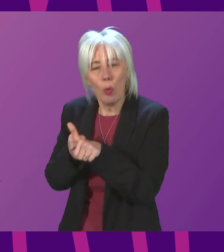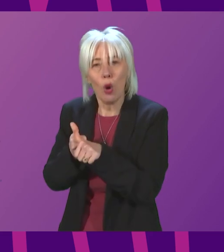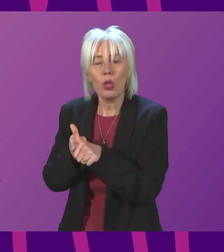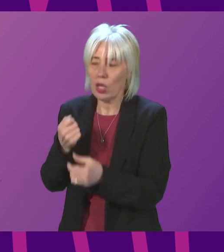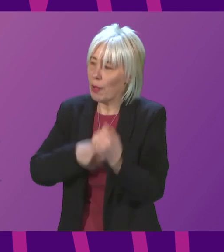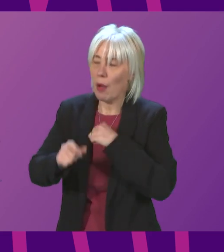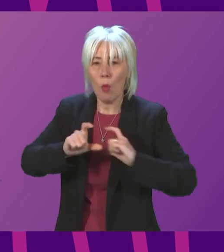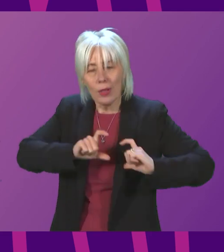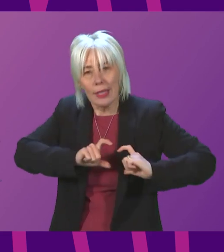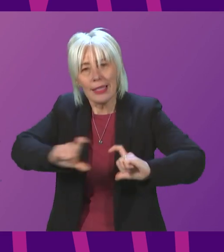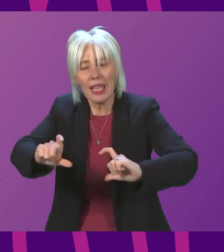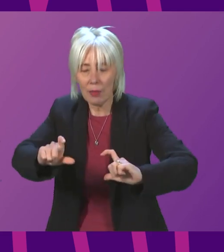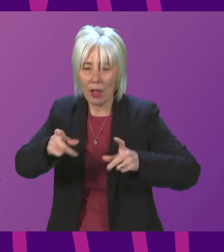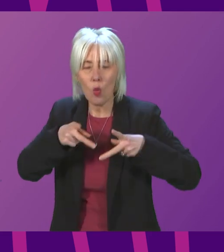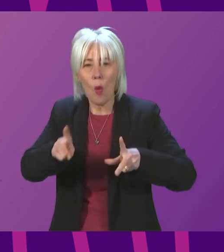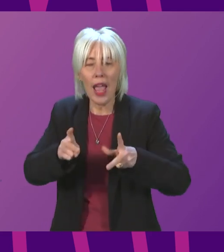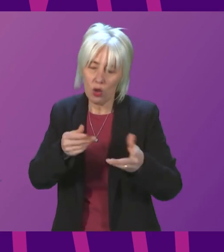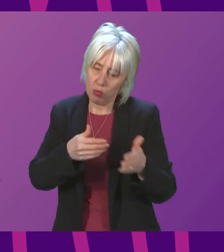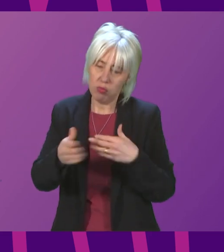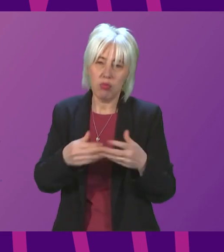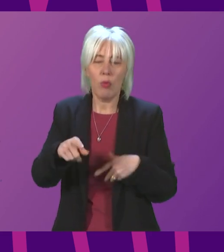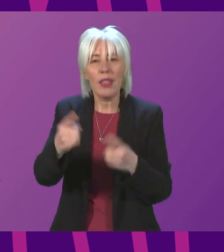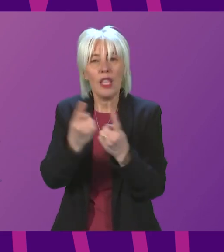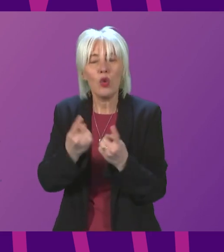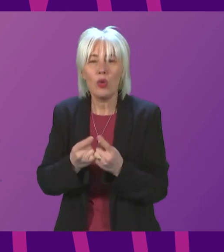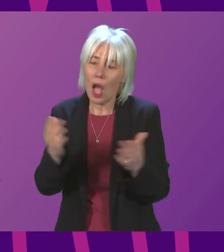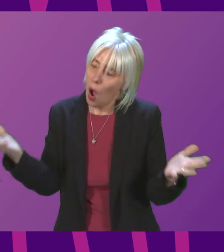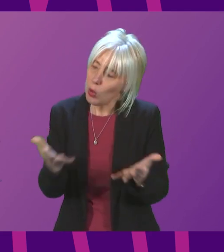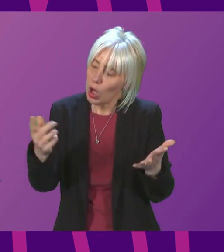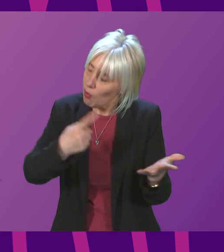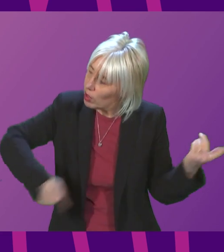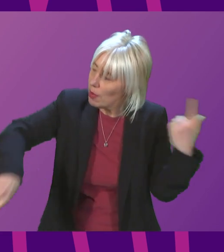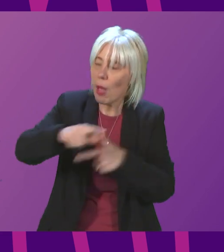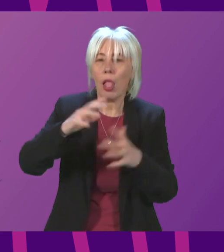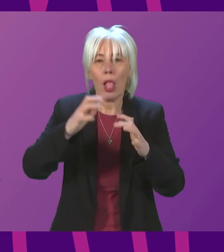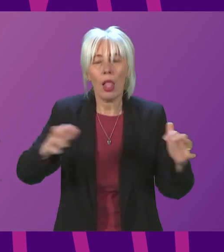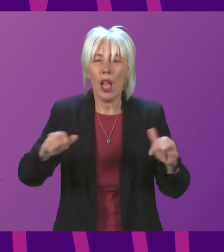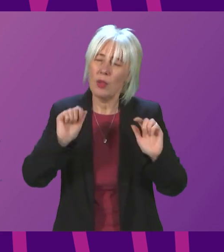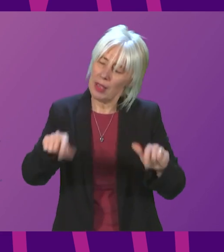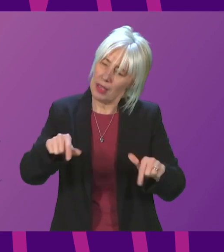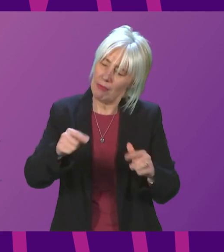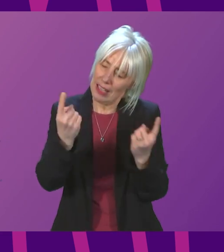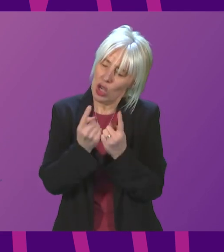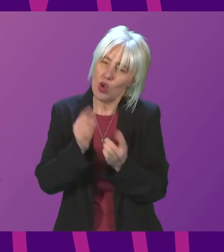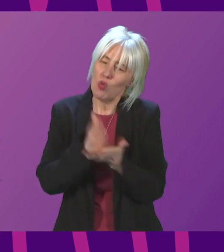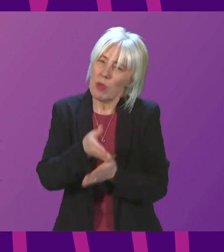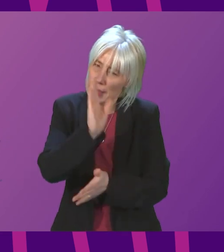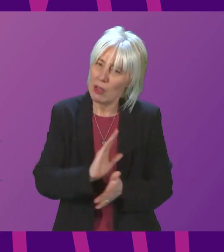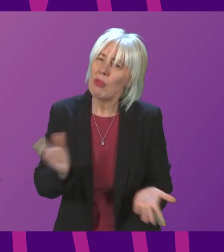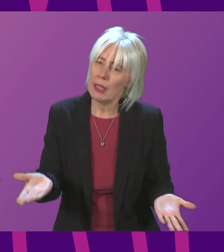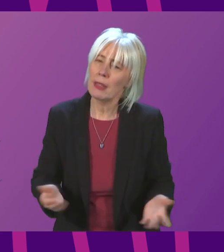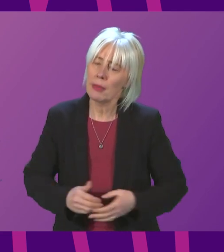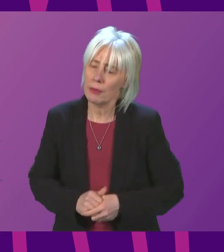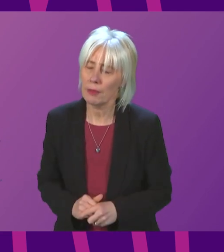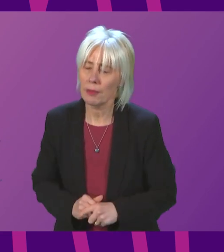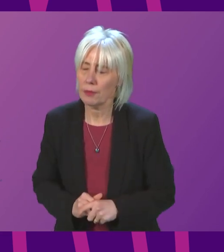sustainable way of dealing with these matters and I would encourage people across the Chamber to engage with these issues seriously. Jamie Green to be followed